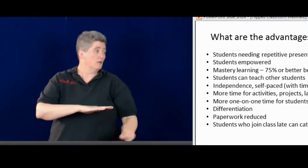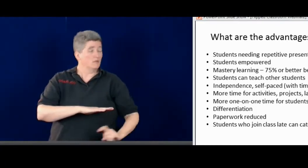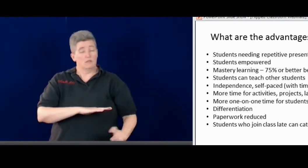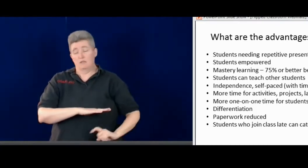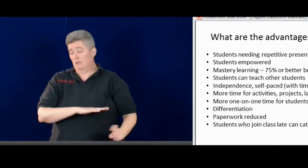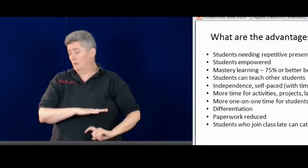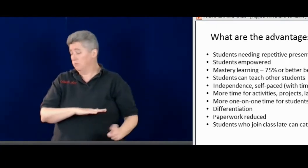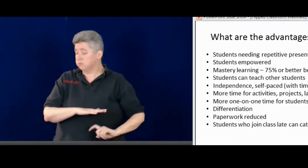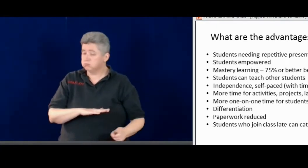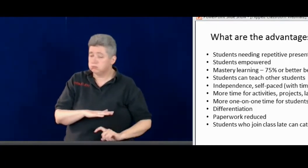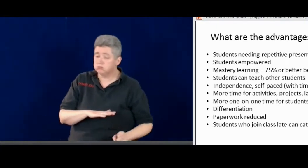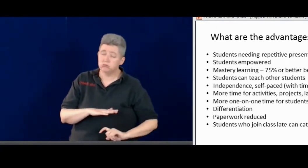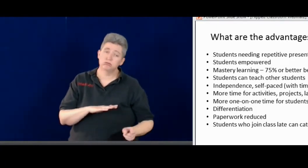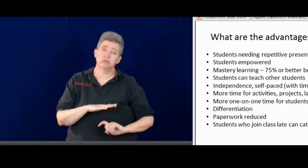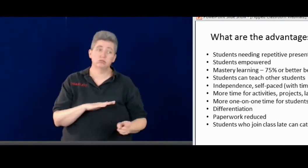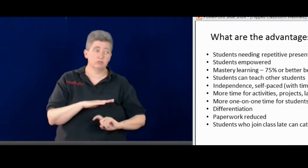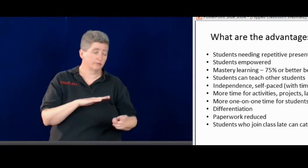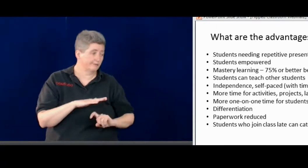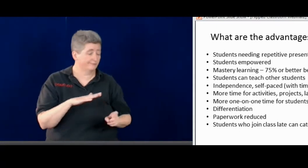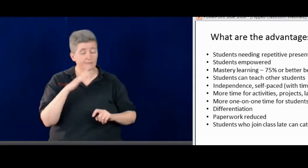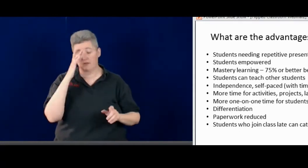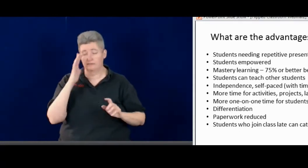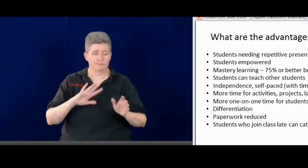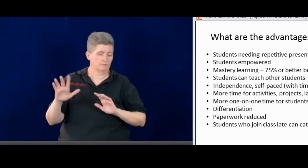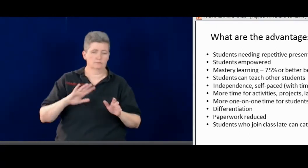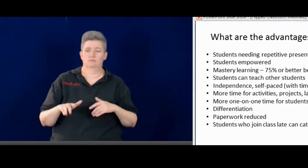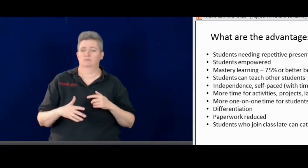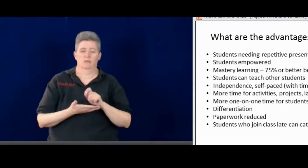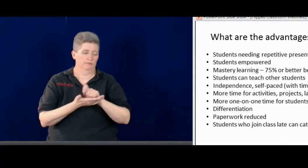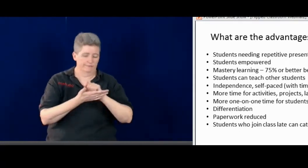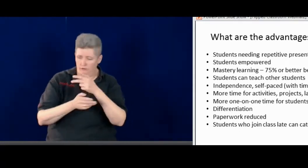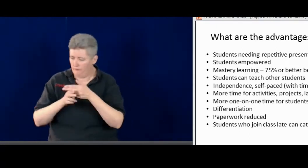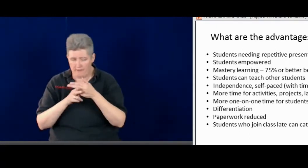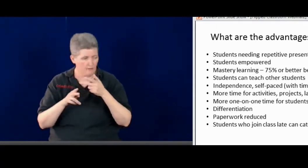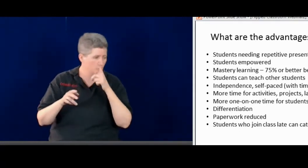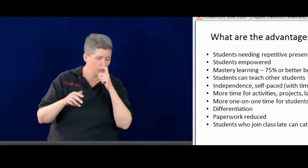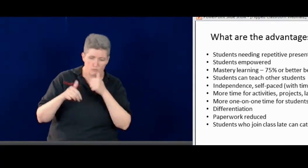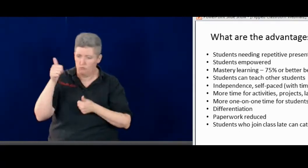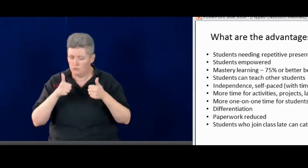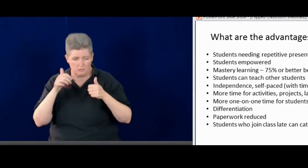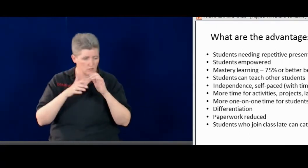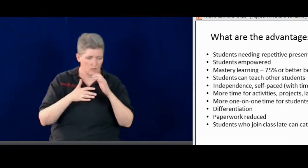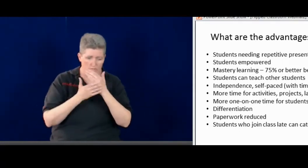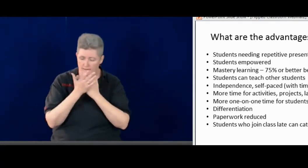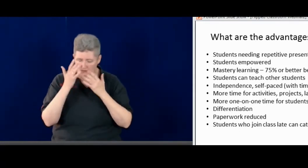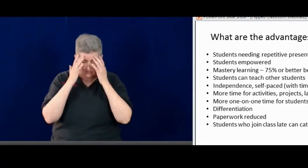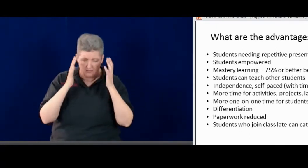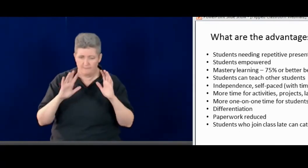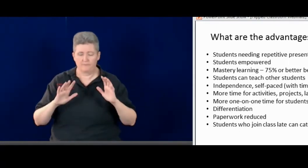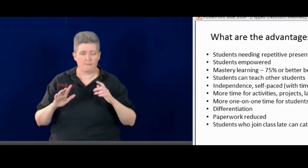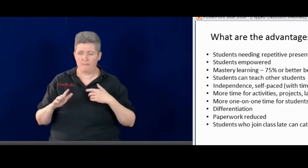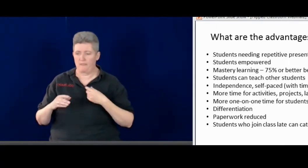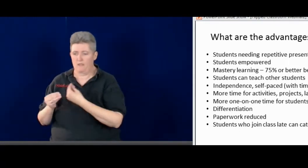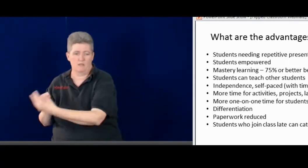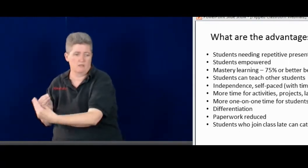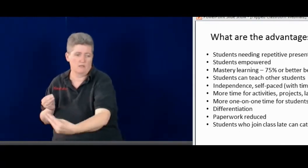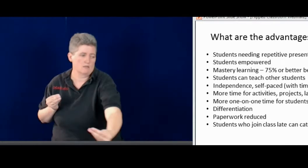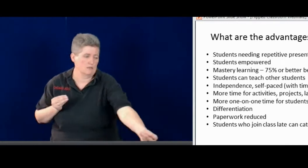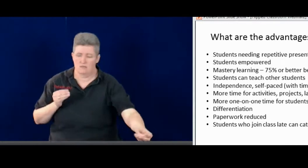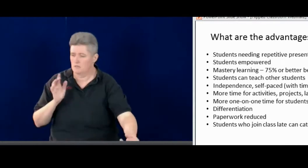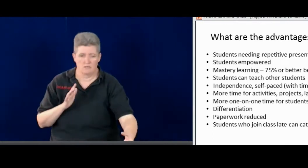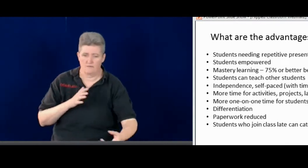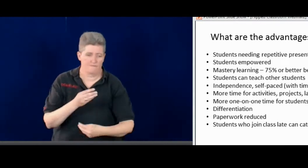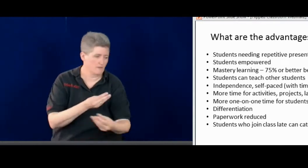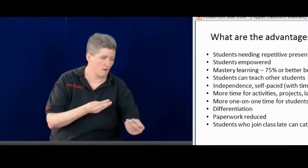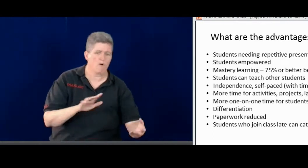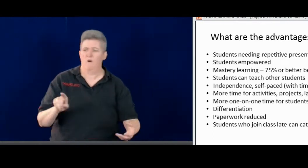list, and I would make copies, copy after copy. And then I have to write their names down on each one, try